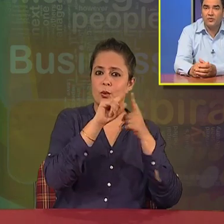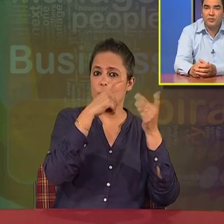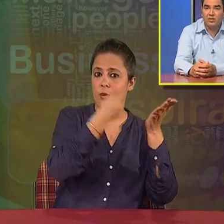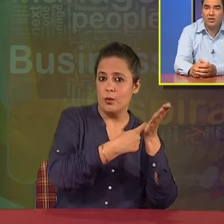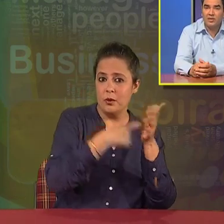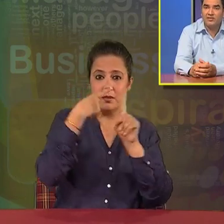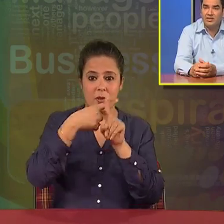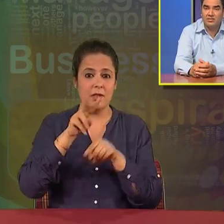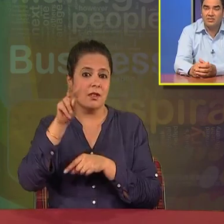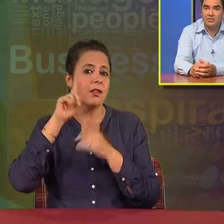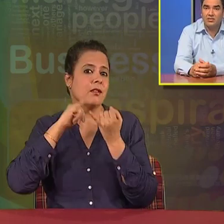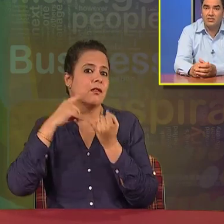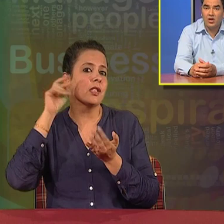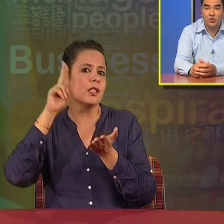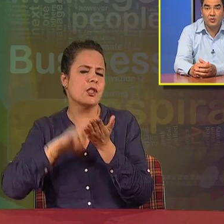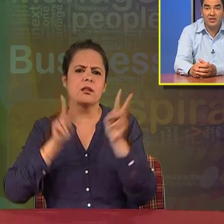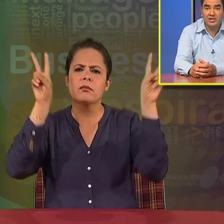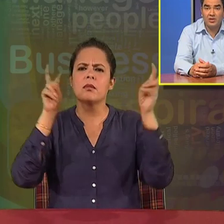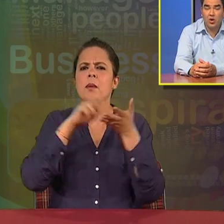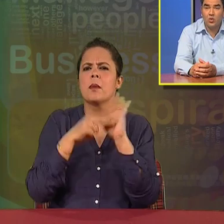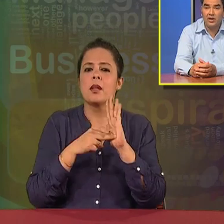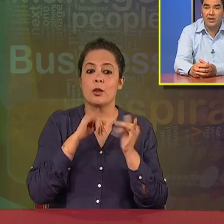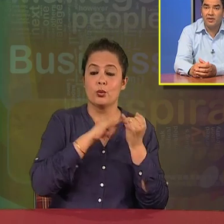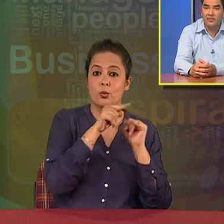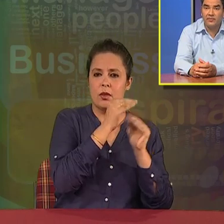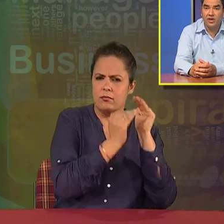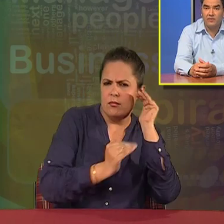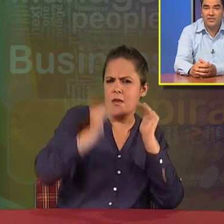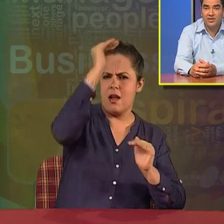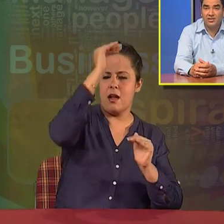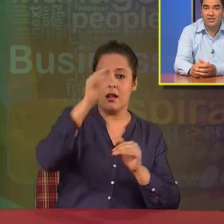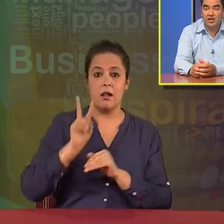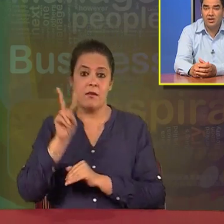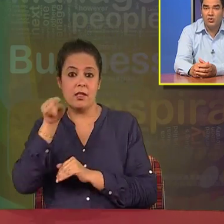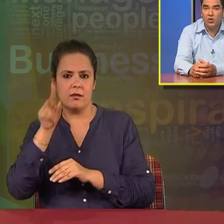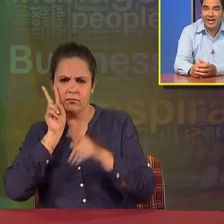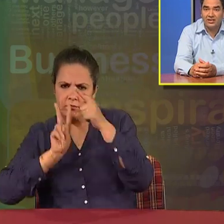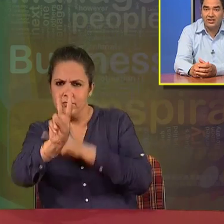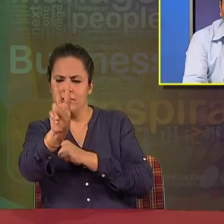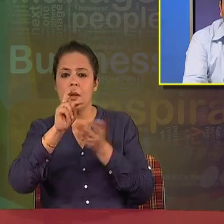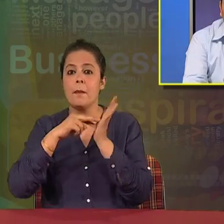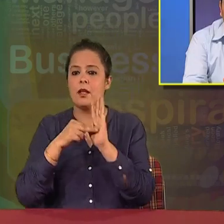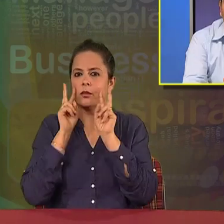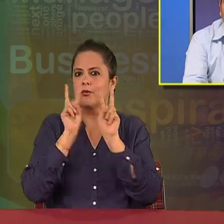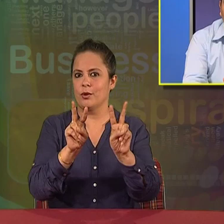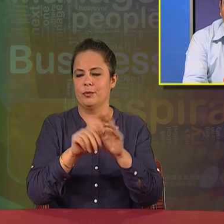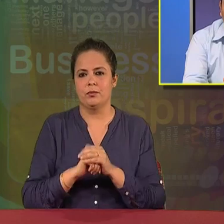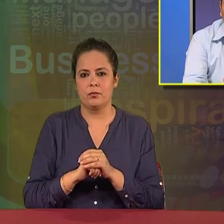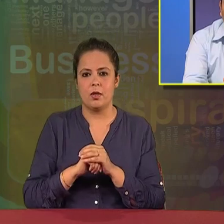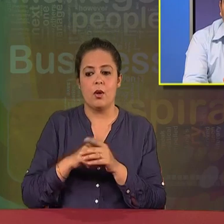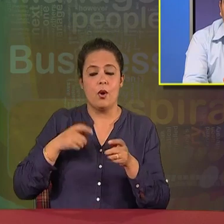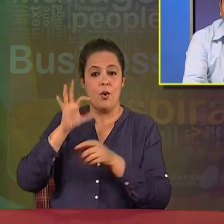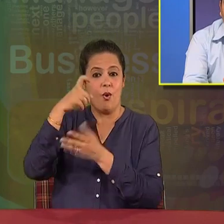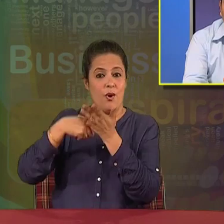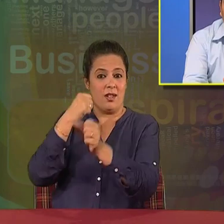of super plus vision. Super means over and above. Vision means to look at. So, in an organization,